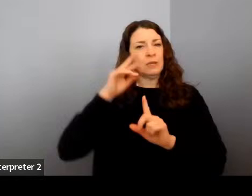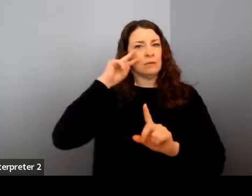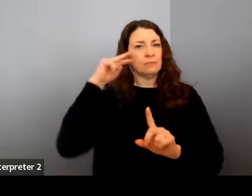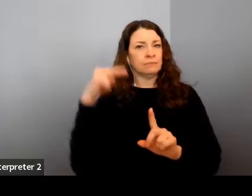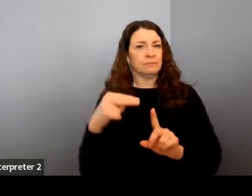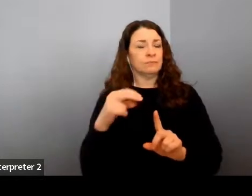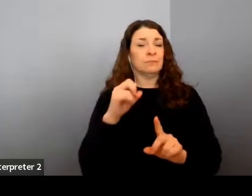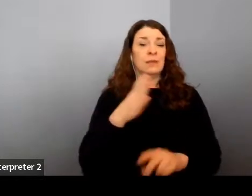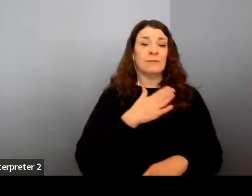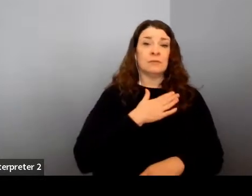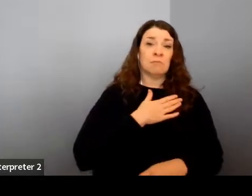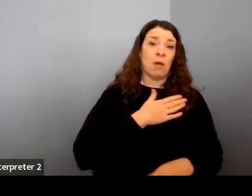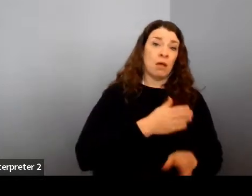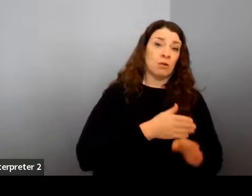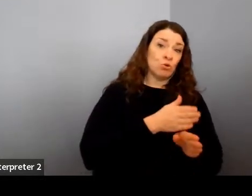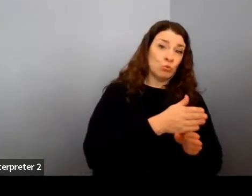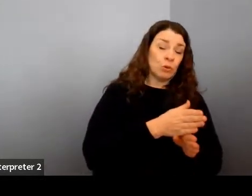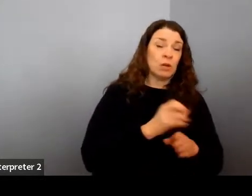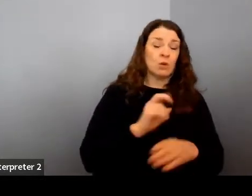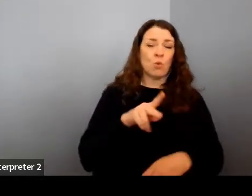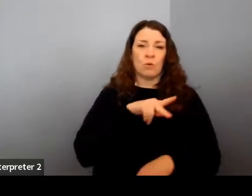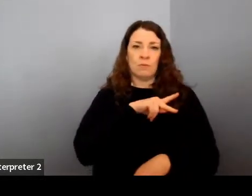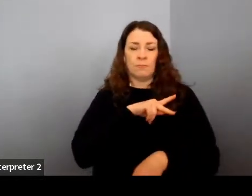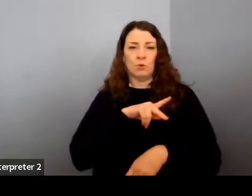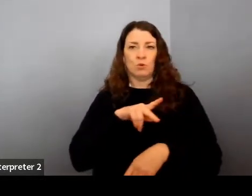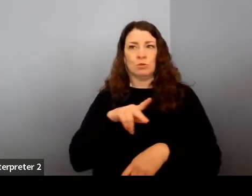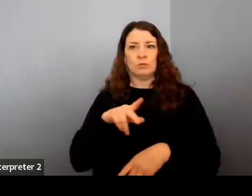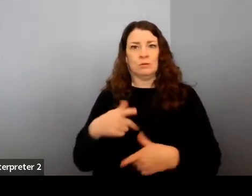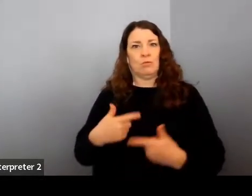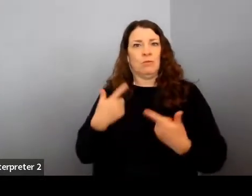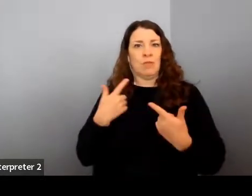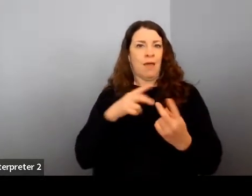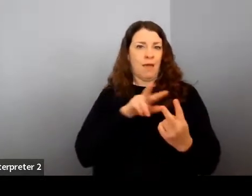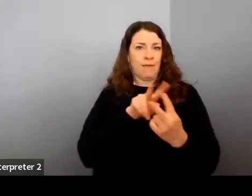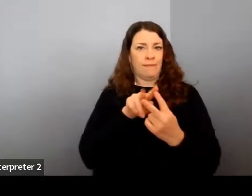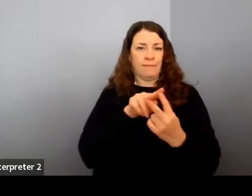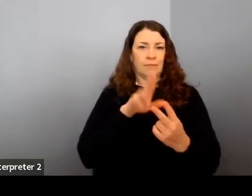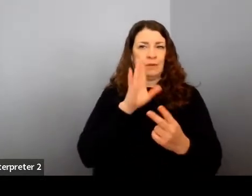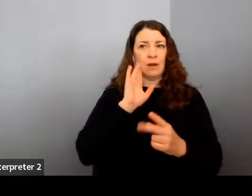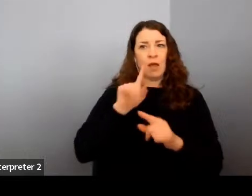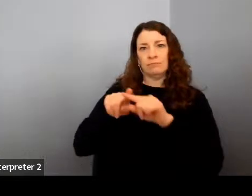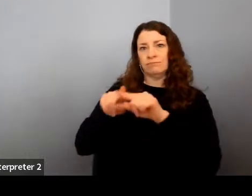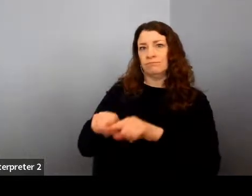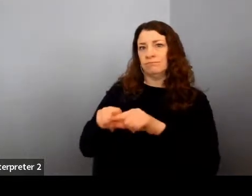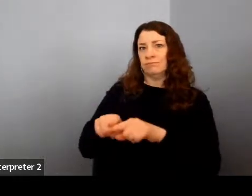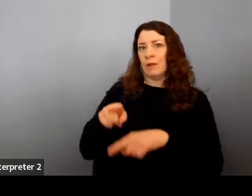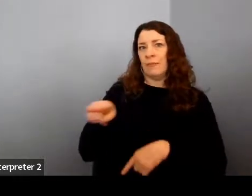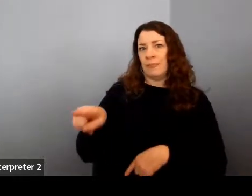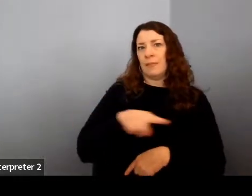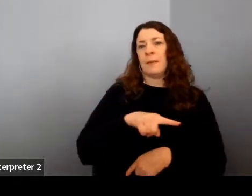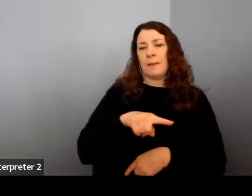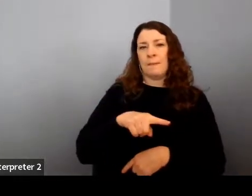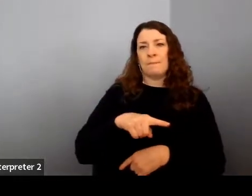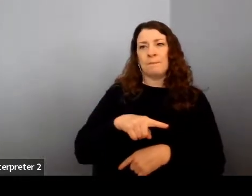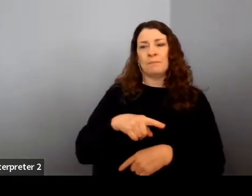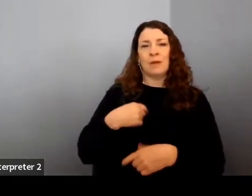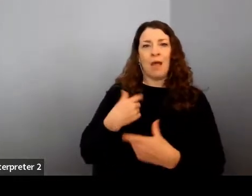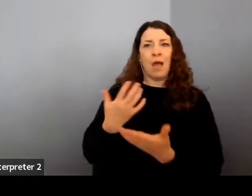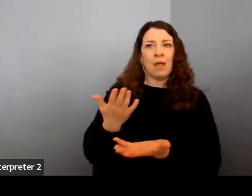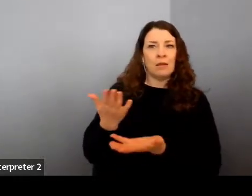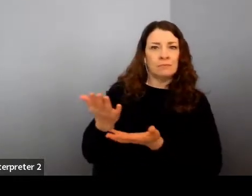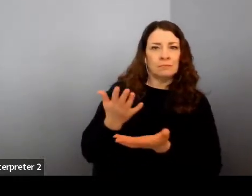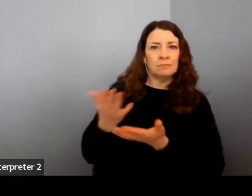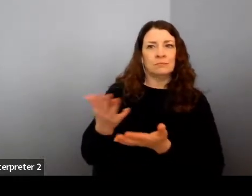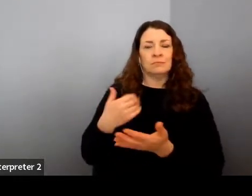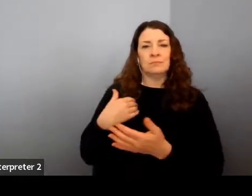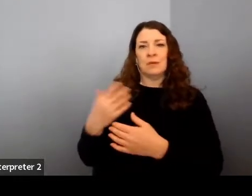my career or personal life. And I lean on them the way you would lean on your own board of directors as a company. I consult them. I take it to the